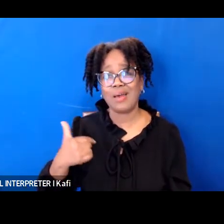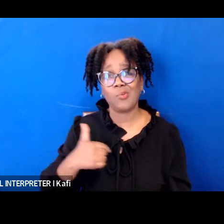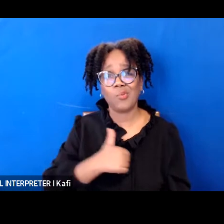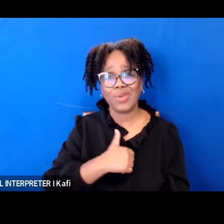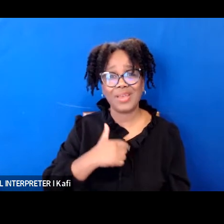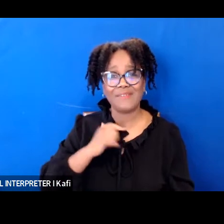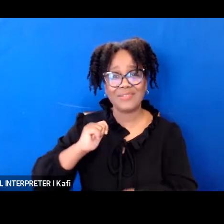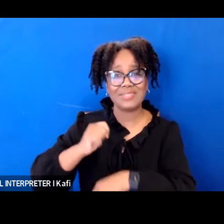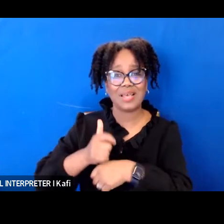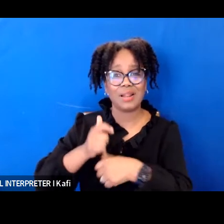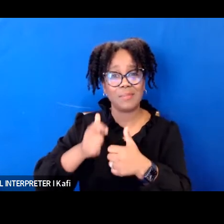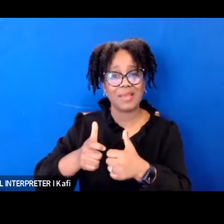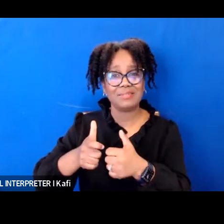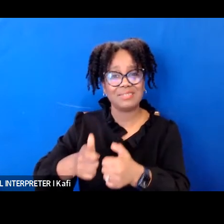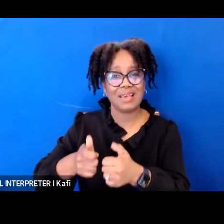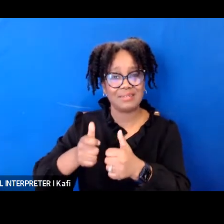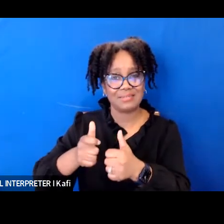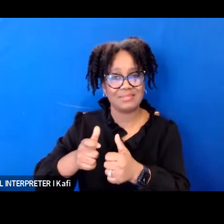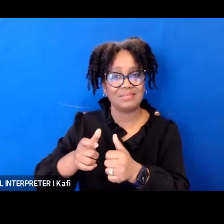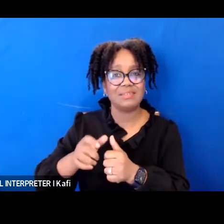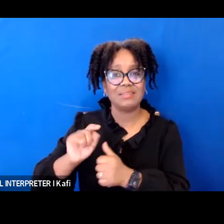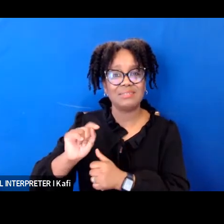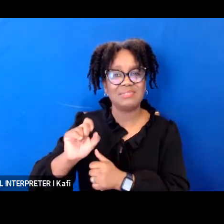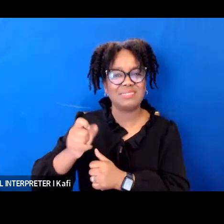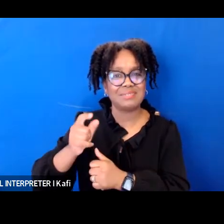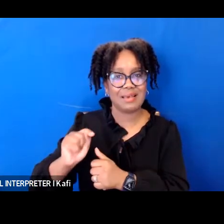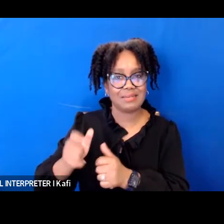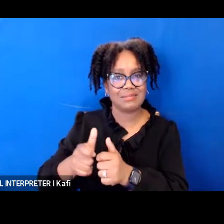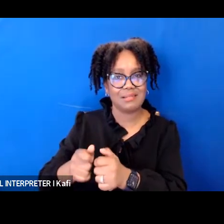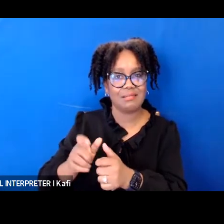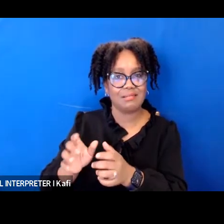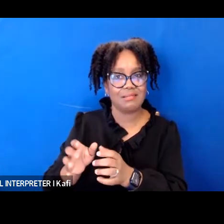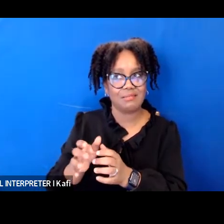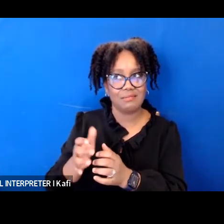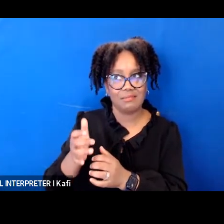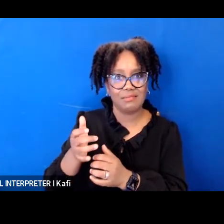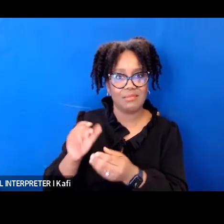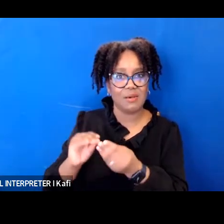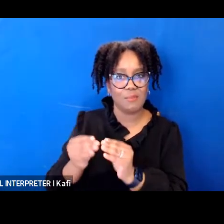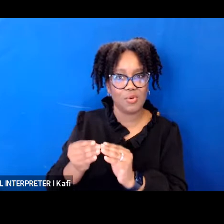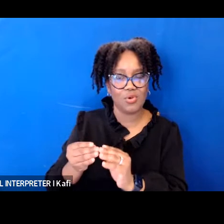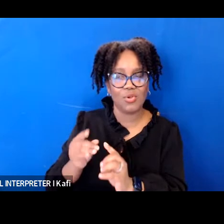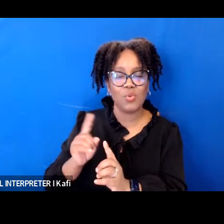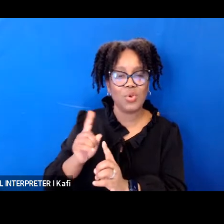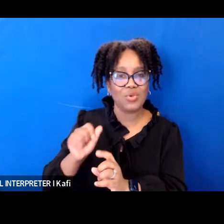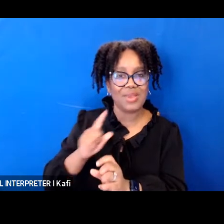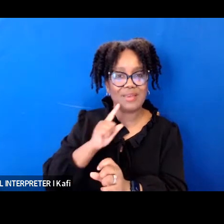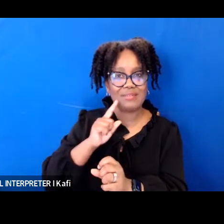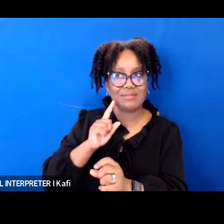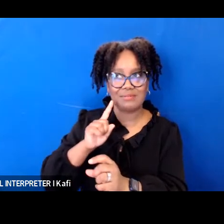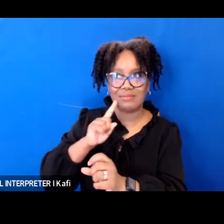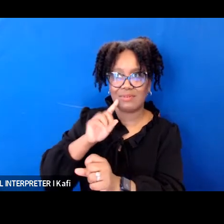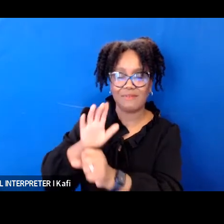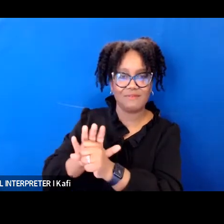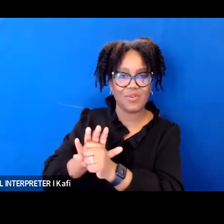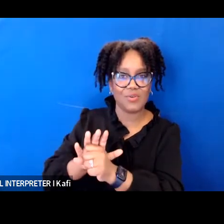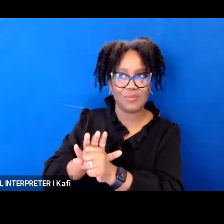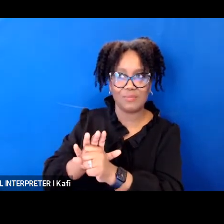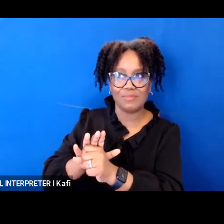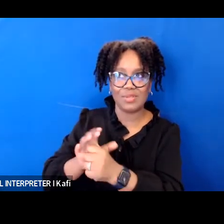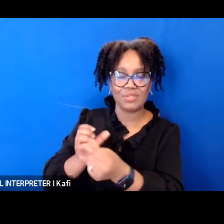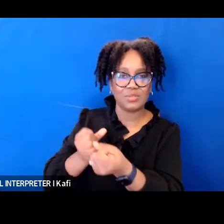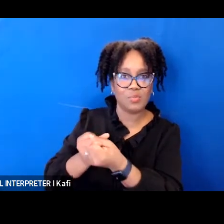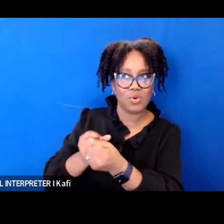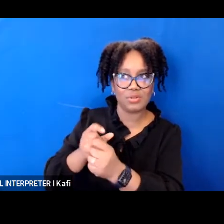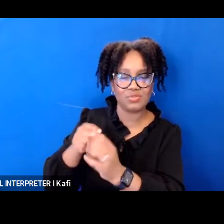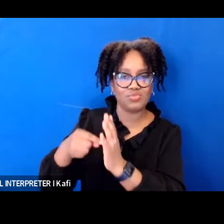so if you text confirm kbj that's c-o-n-f-i-r